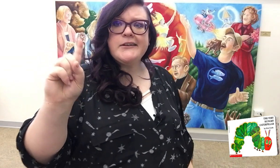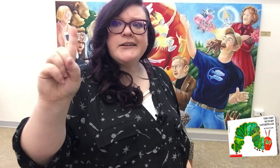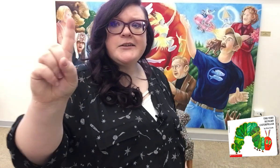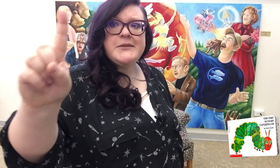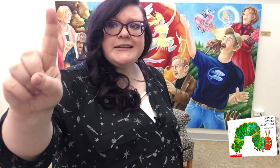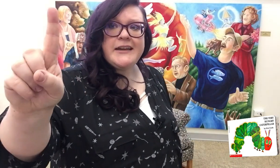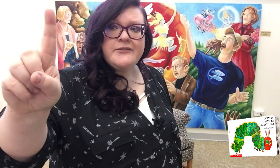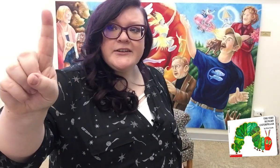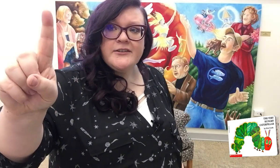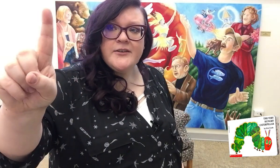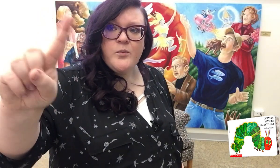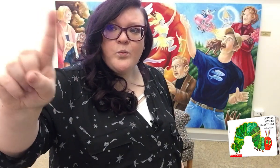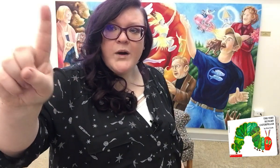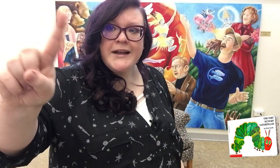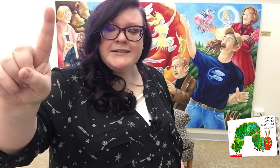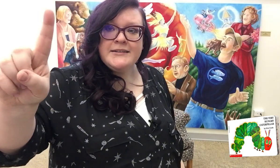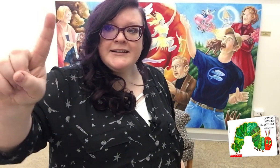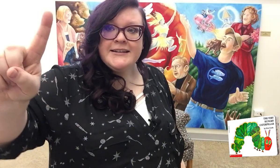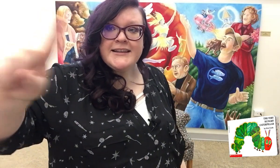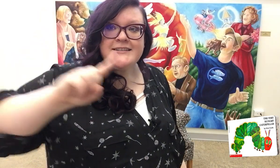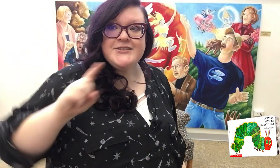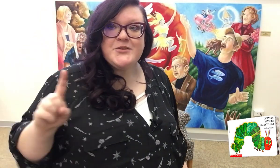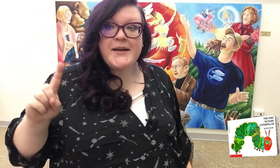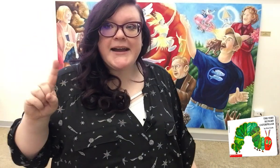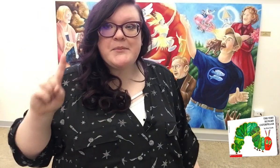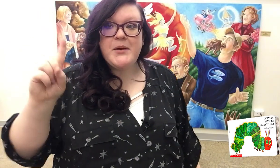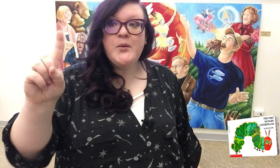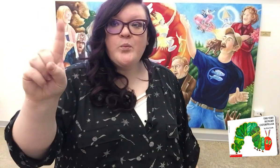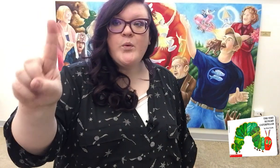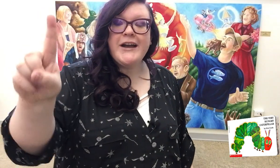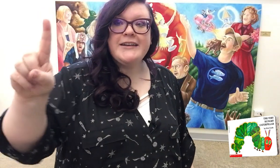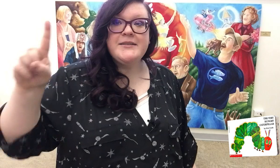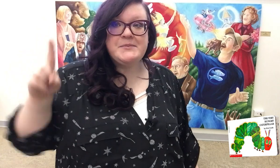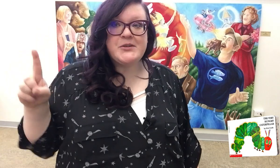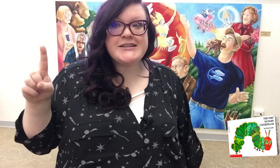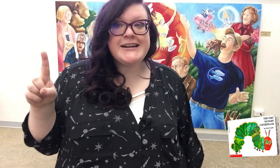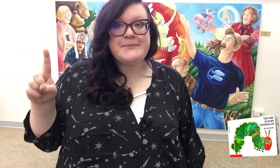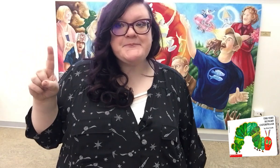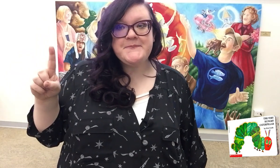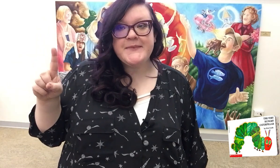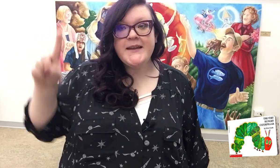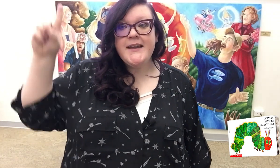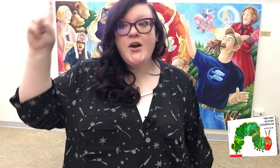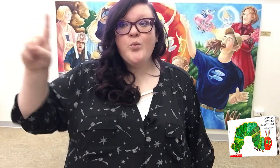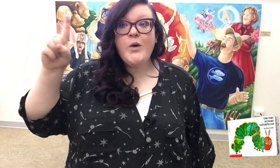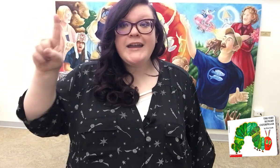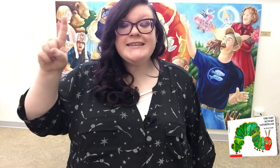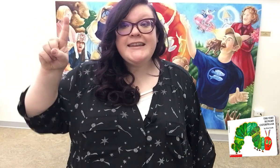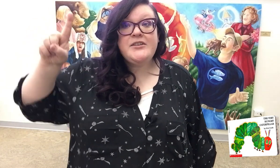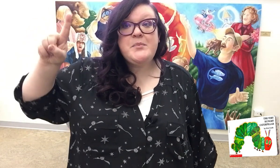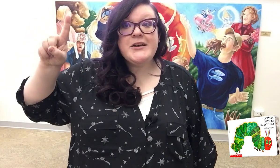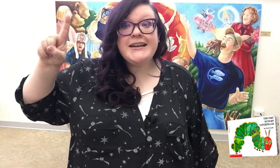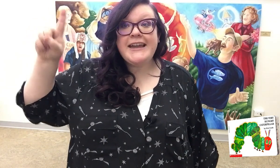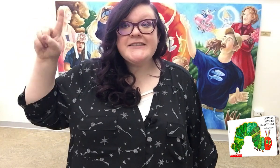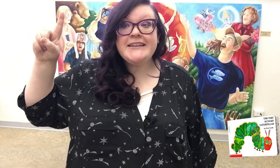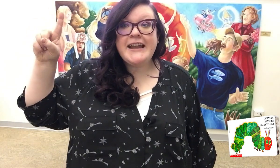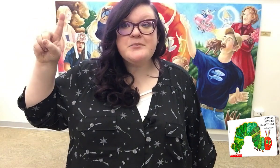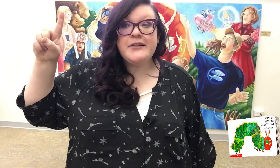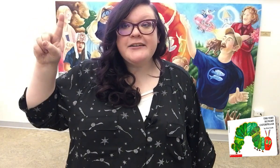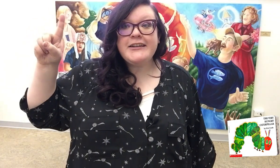little book at the library.